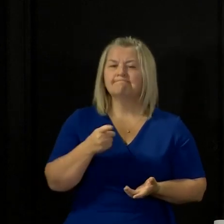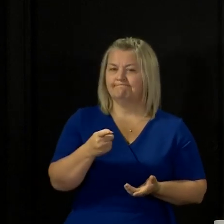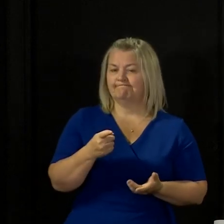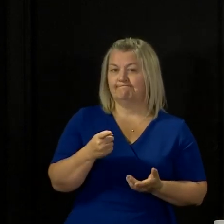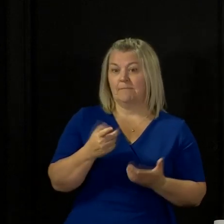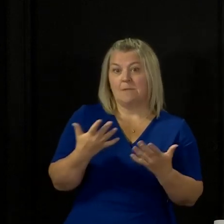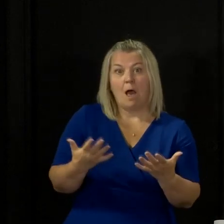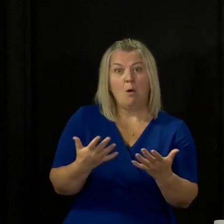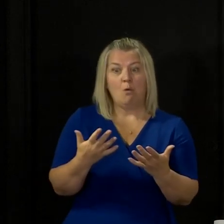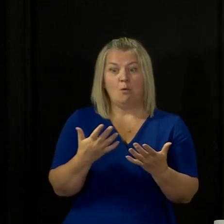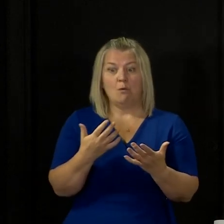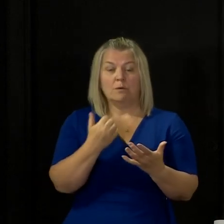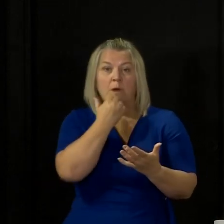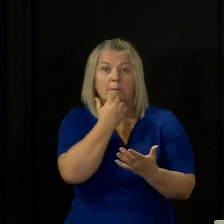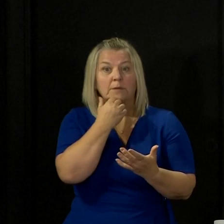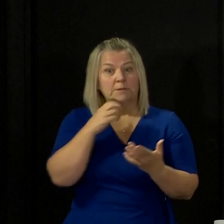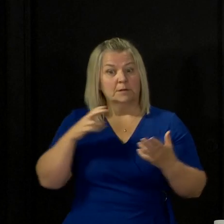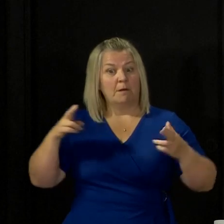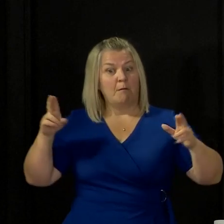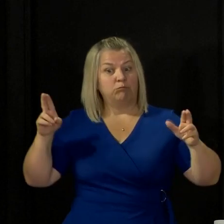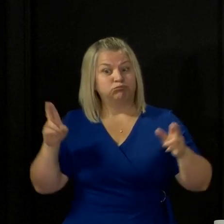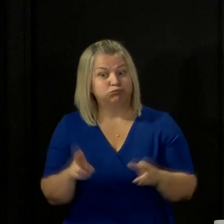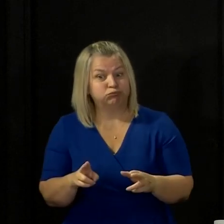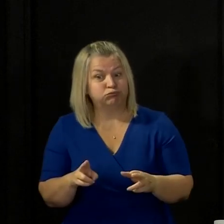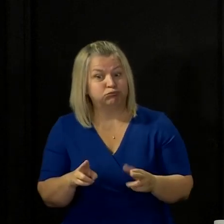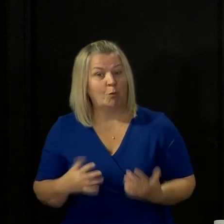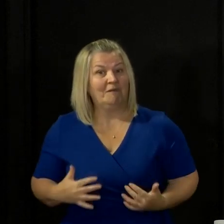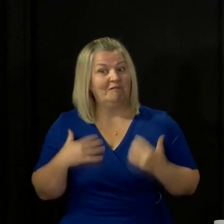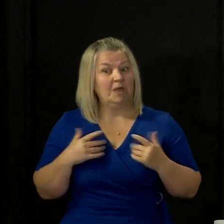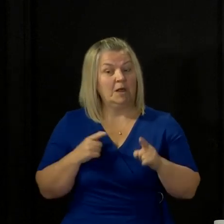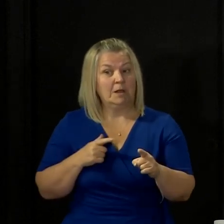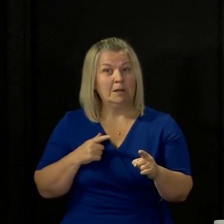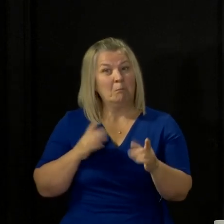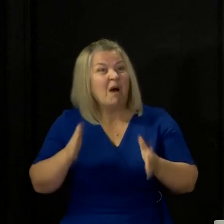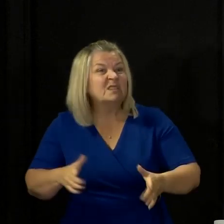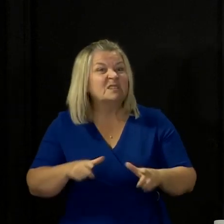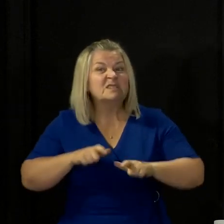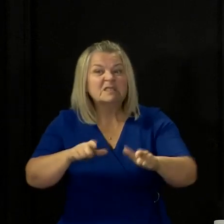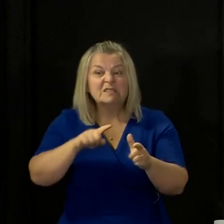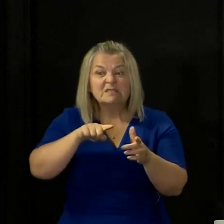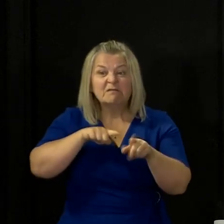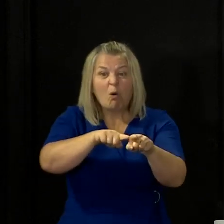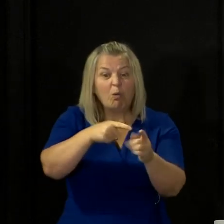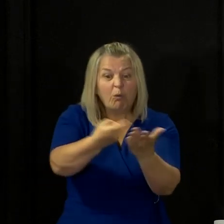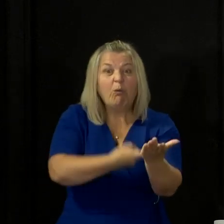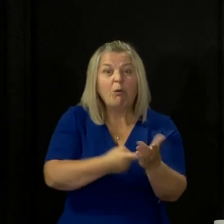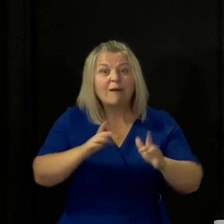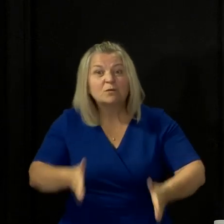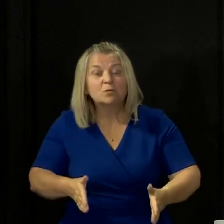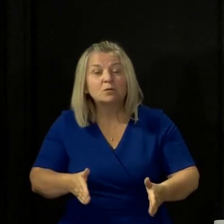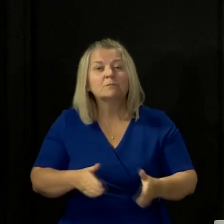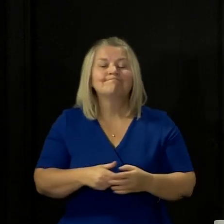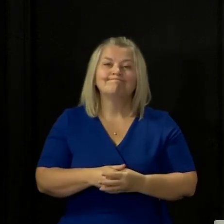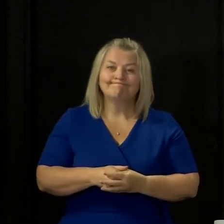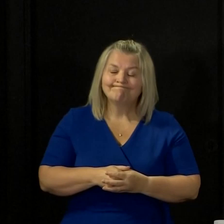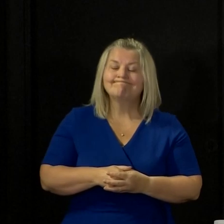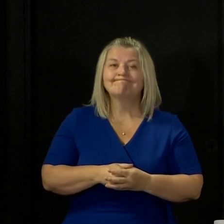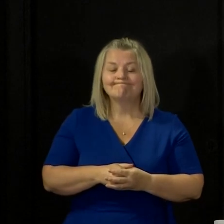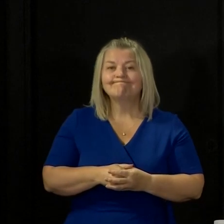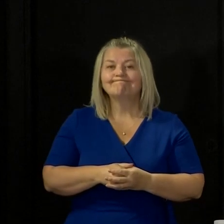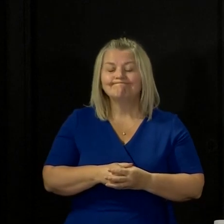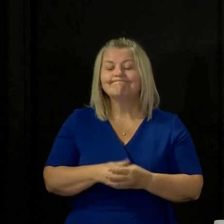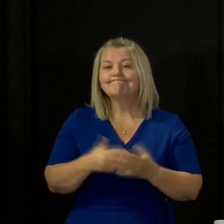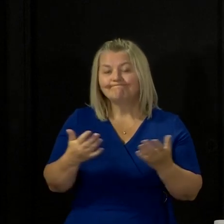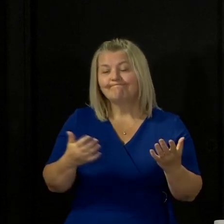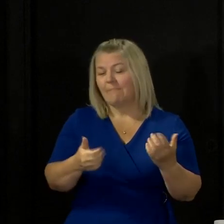positive direction, you'll be asking if these sacrifices remain necessary. And as you witness some people,